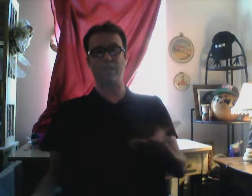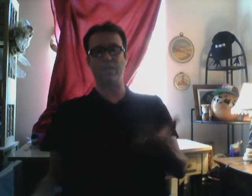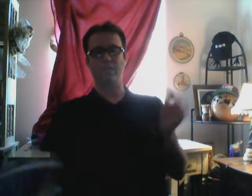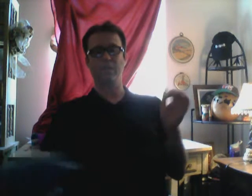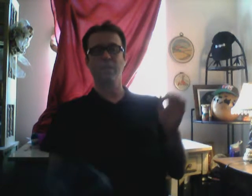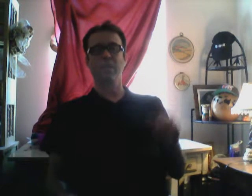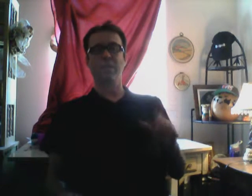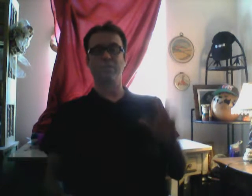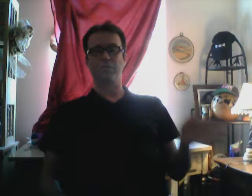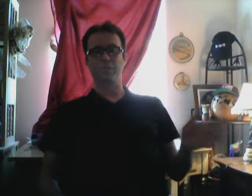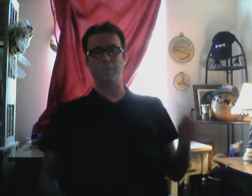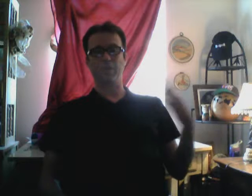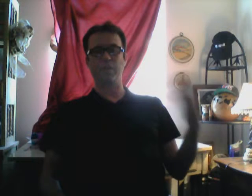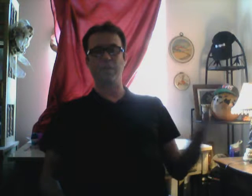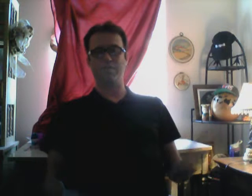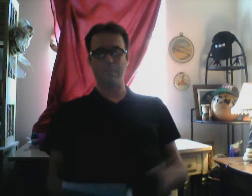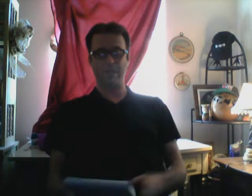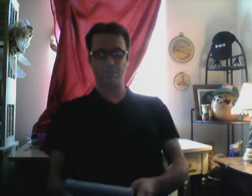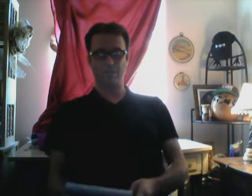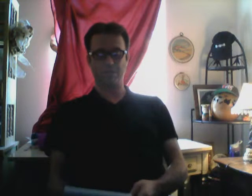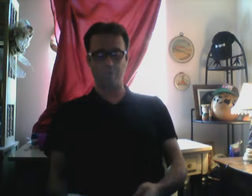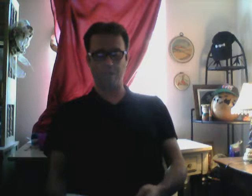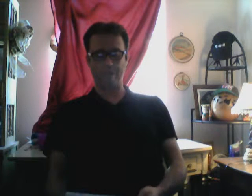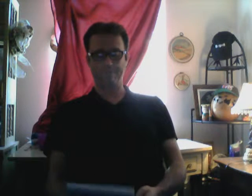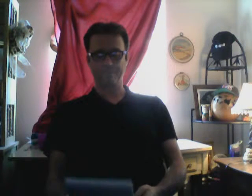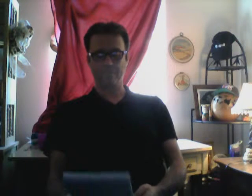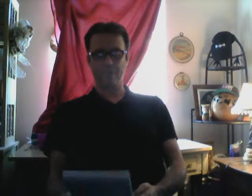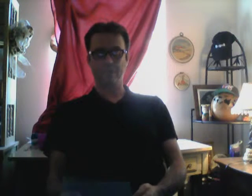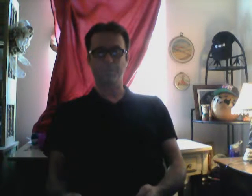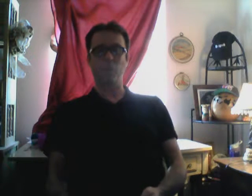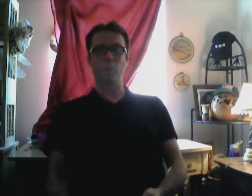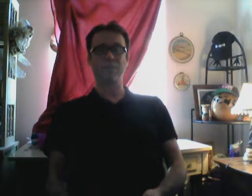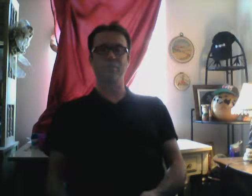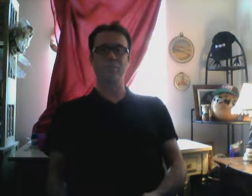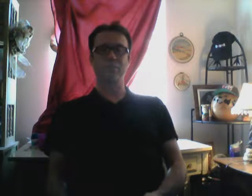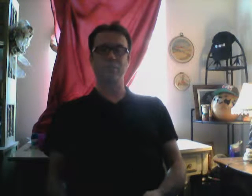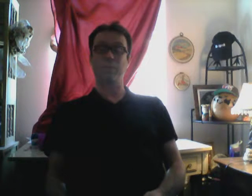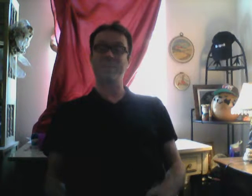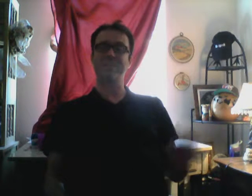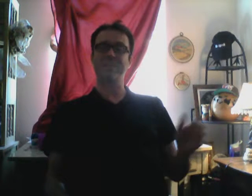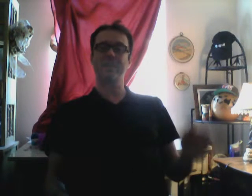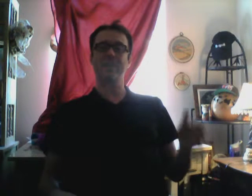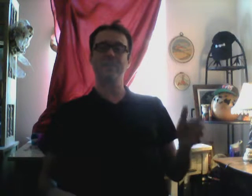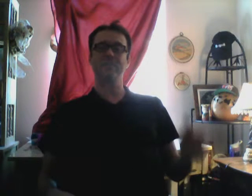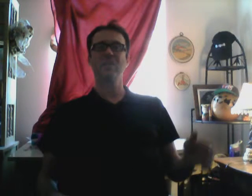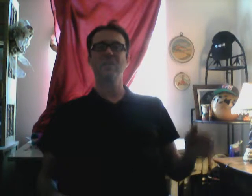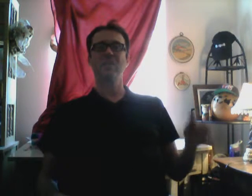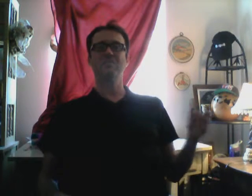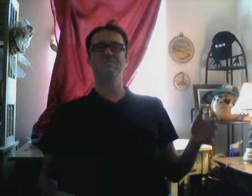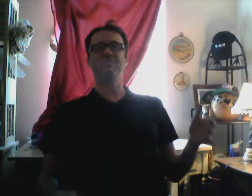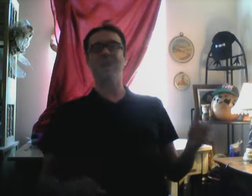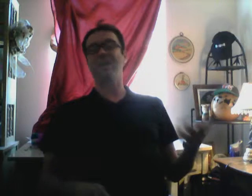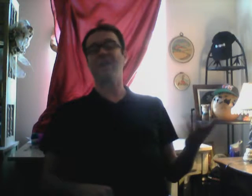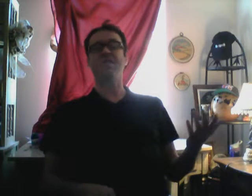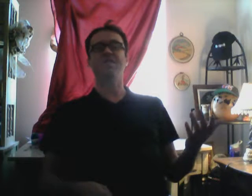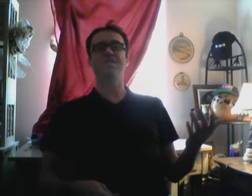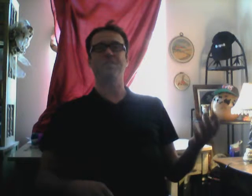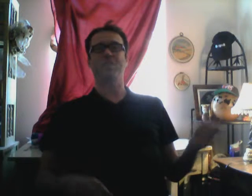ink, is distributed as a major spread. Smart wizard and legend. Because they can't, I honestly think,